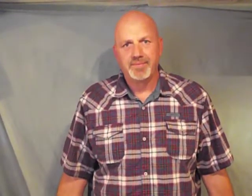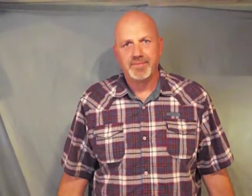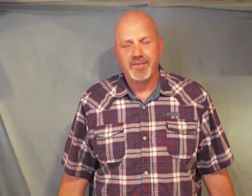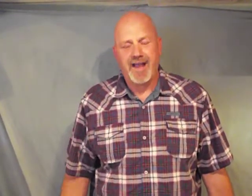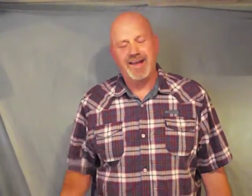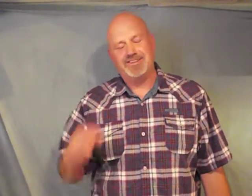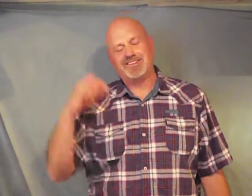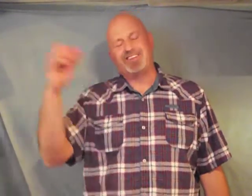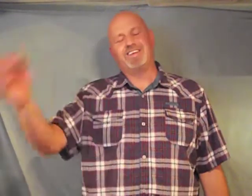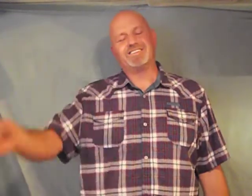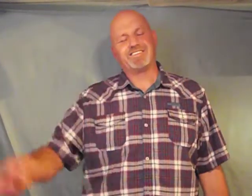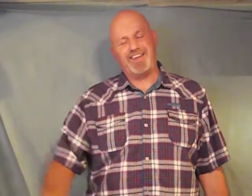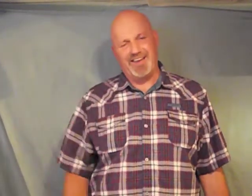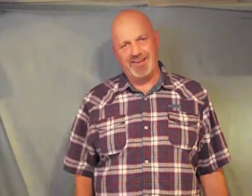I just didn't see it